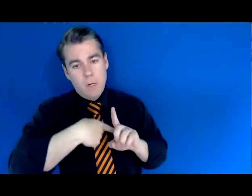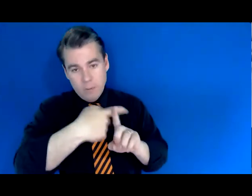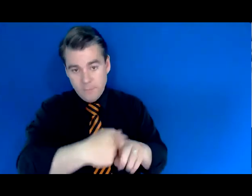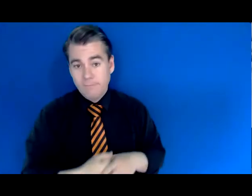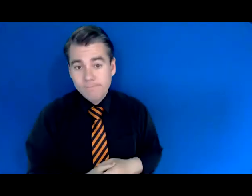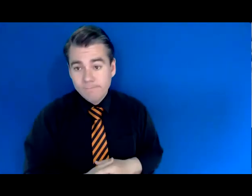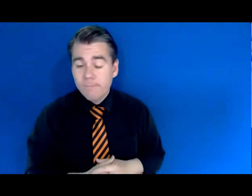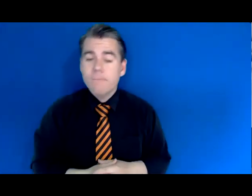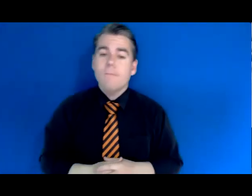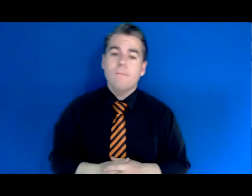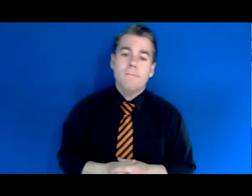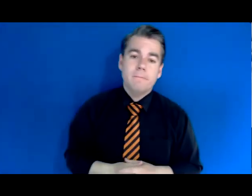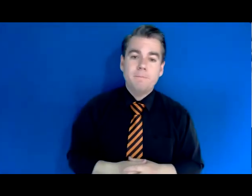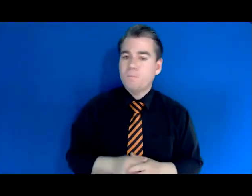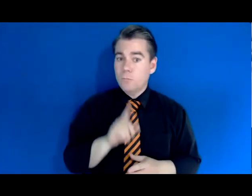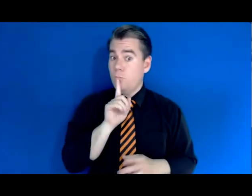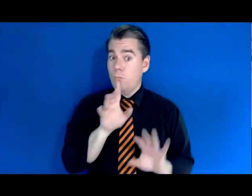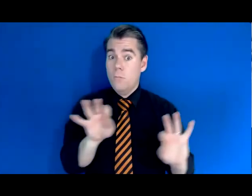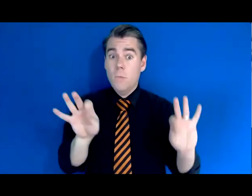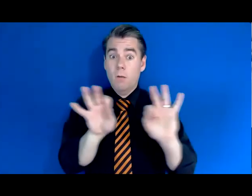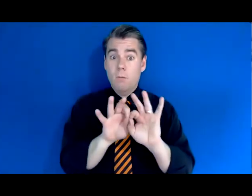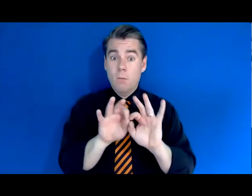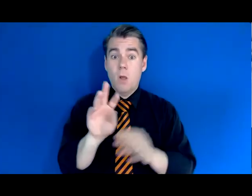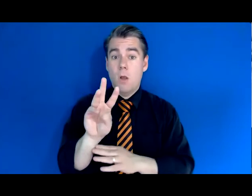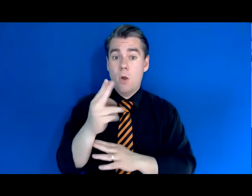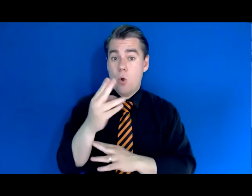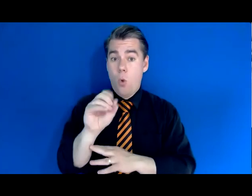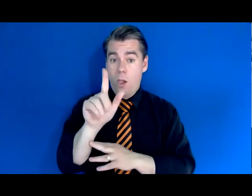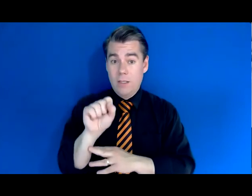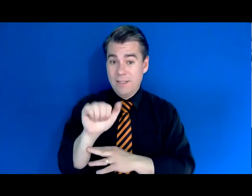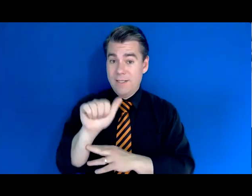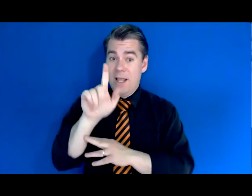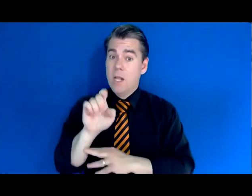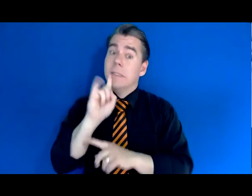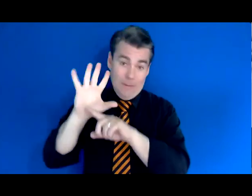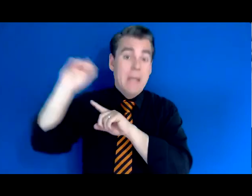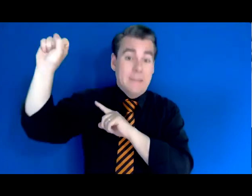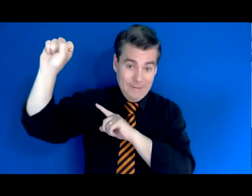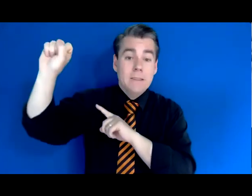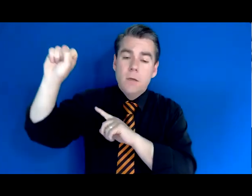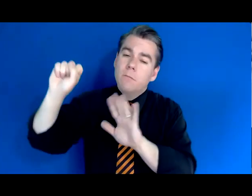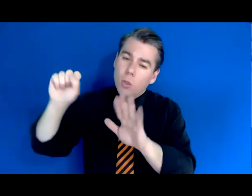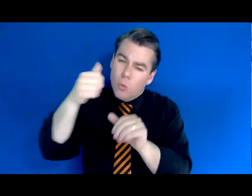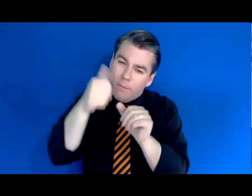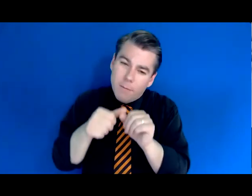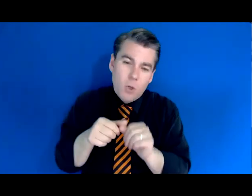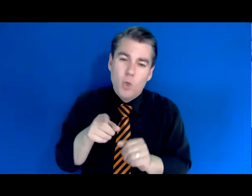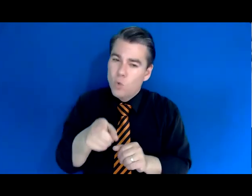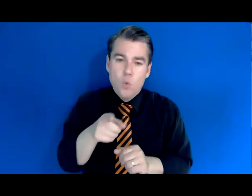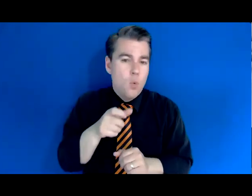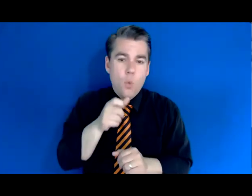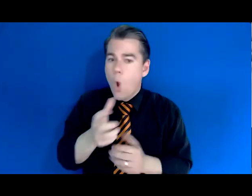really important here. Wholesale is amazing. But remember, you will not make a penny